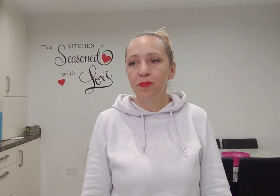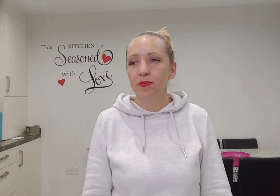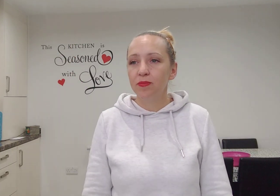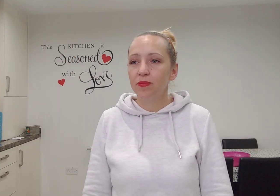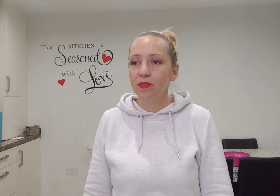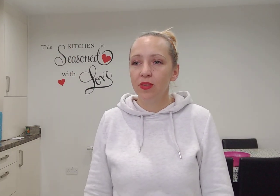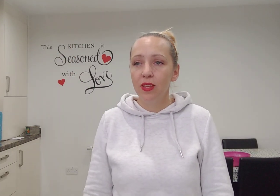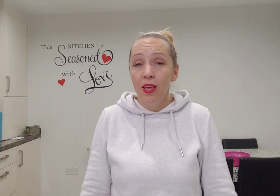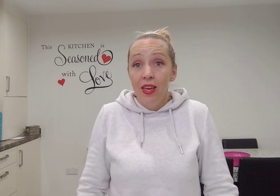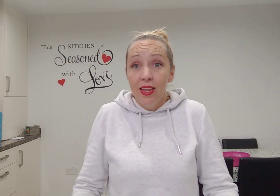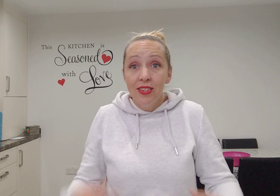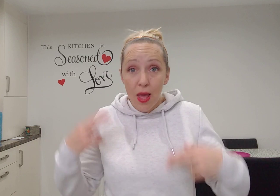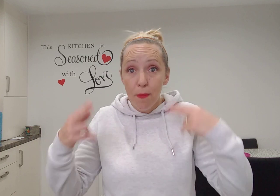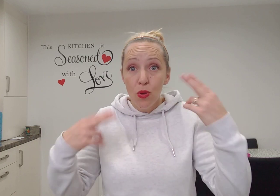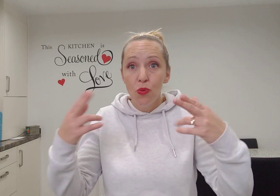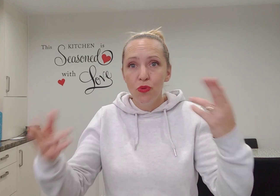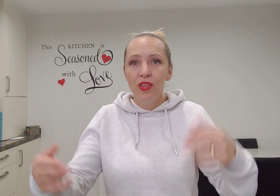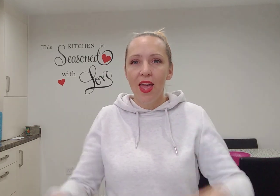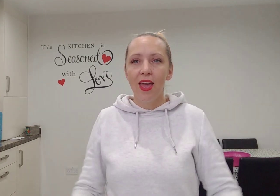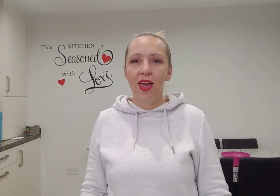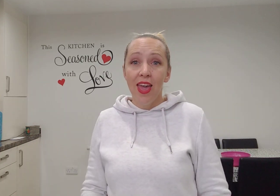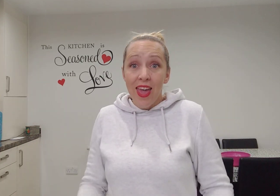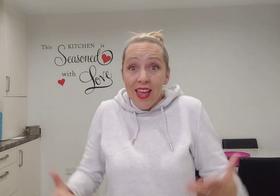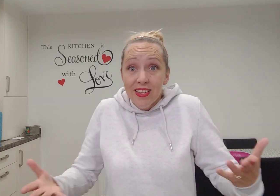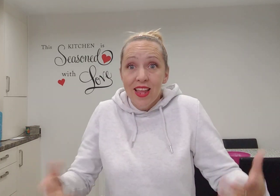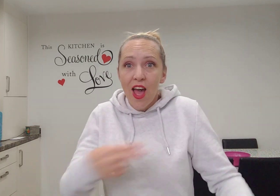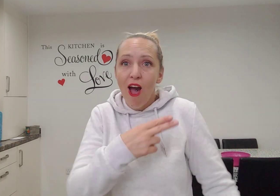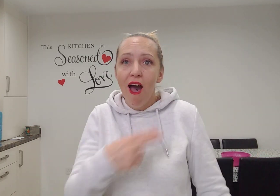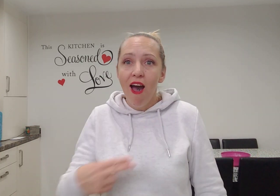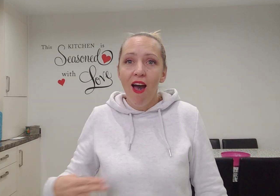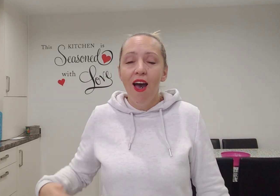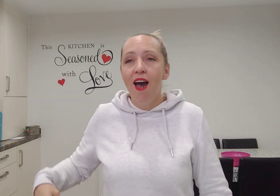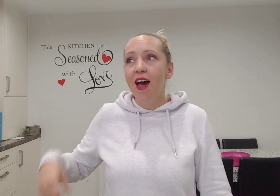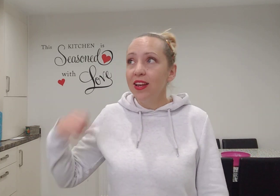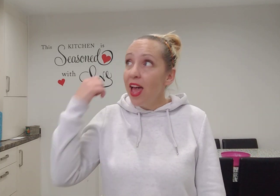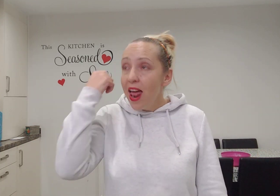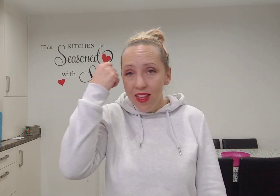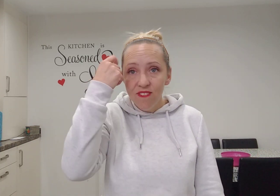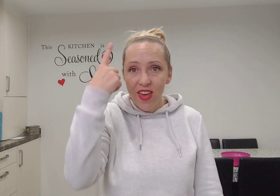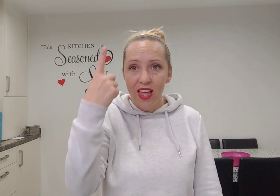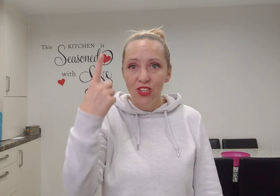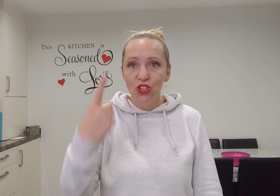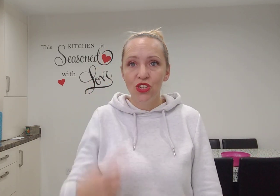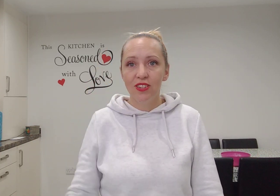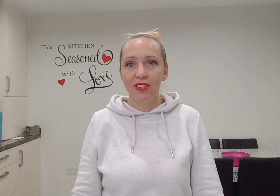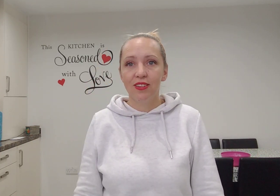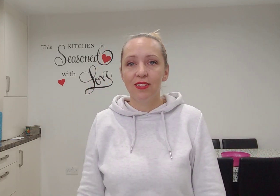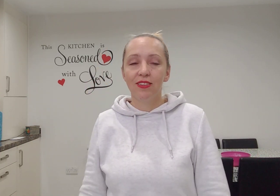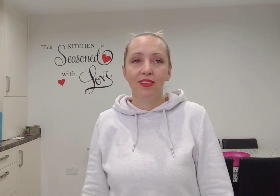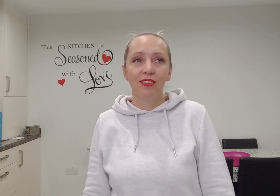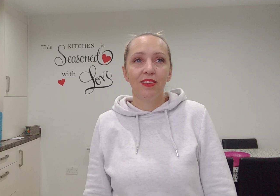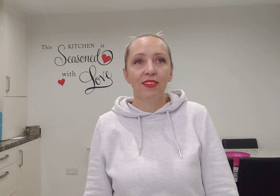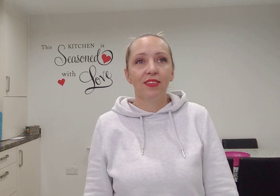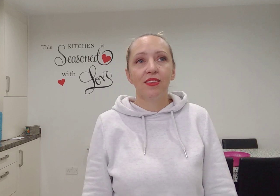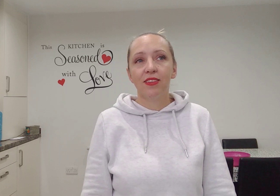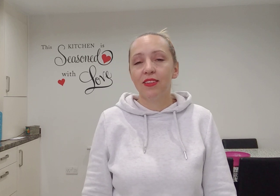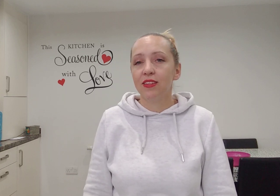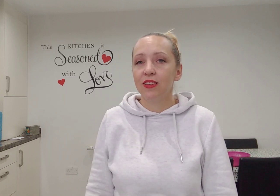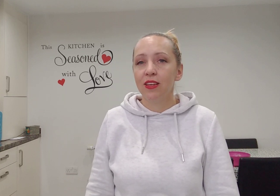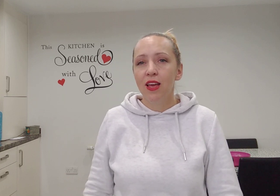Is there music? Is there art and invention? Tell